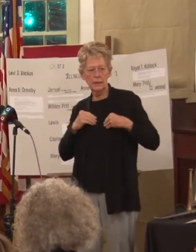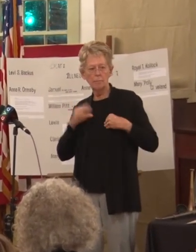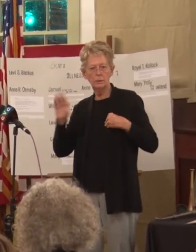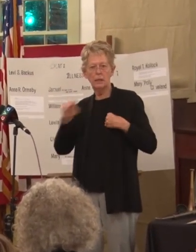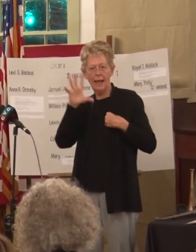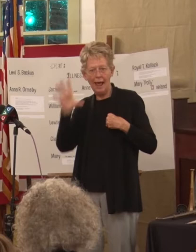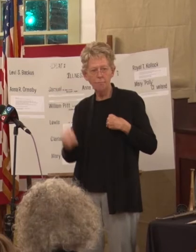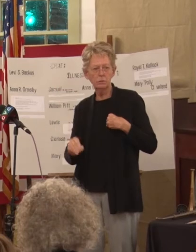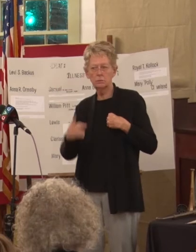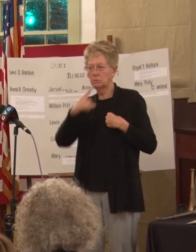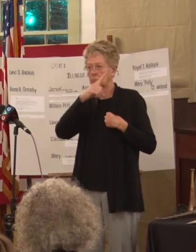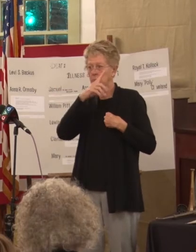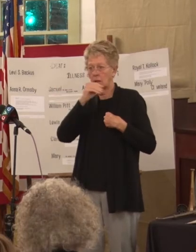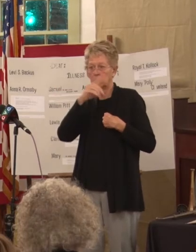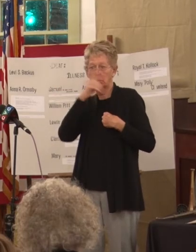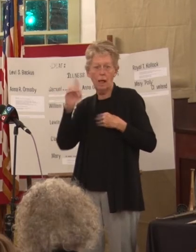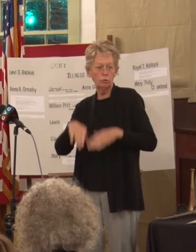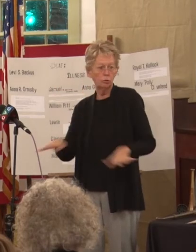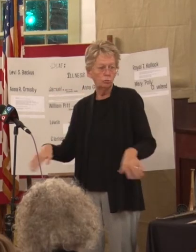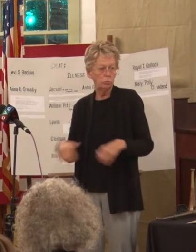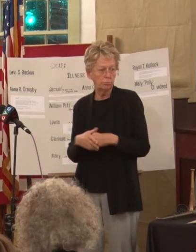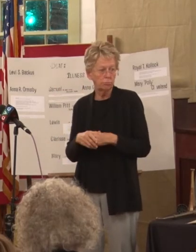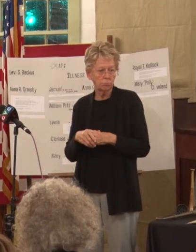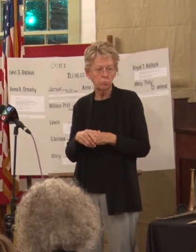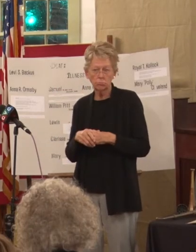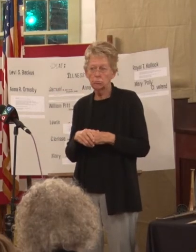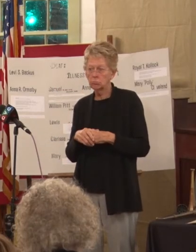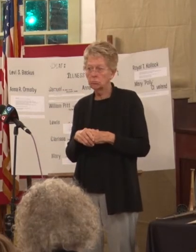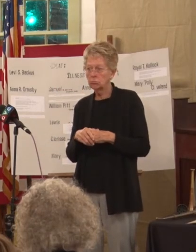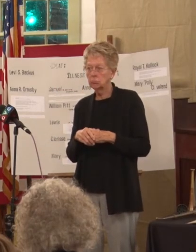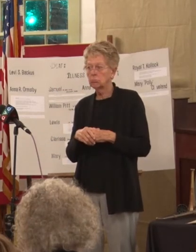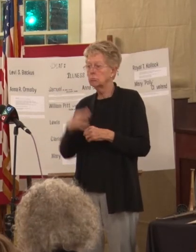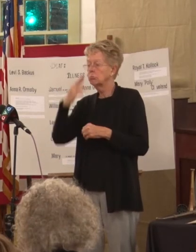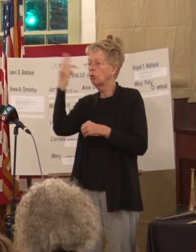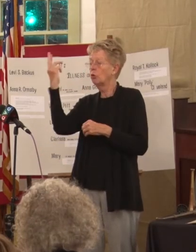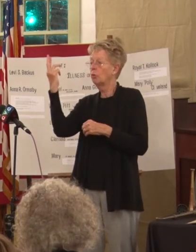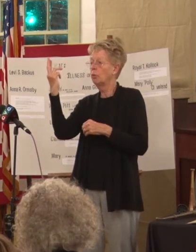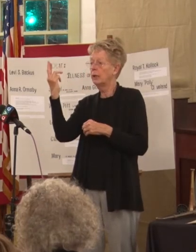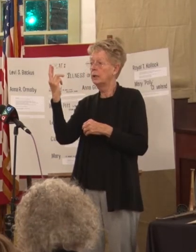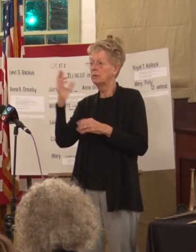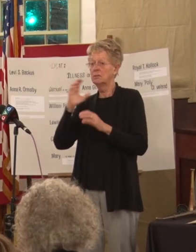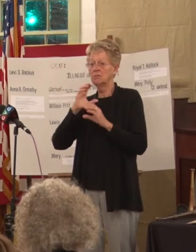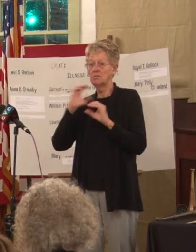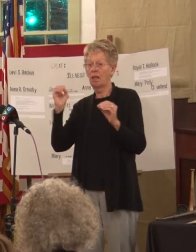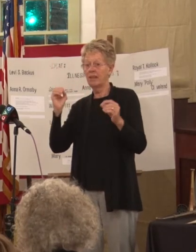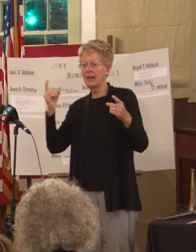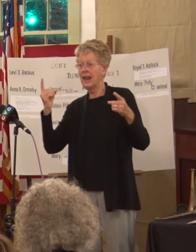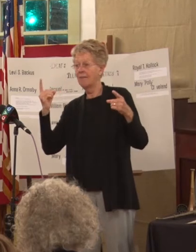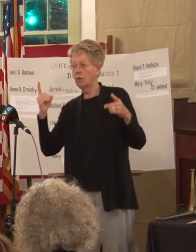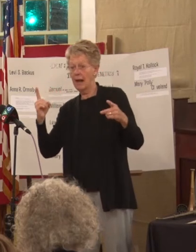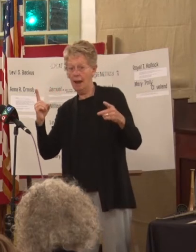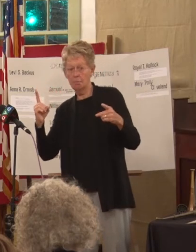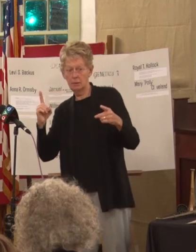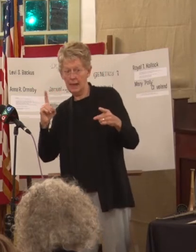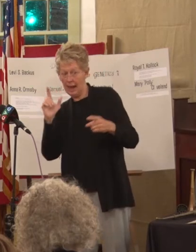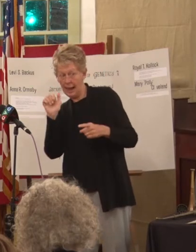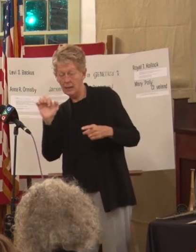black children and the reason why nothing ever happened at our school was because